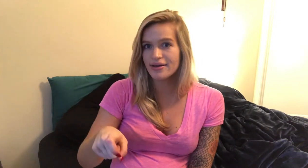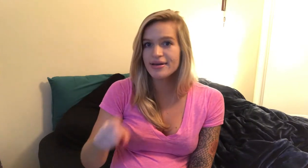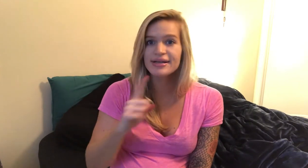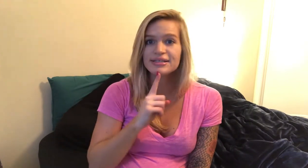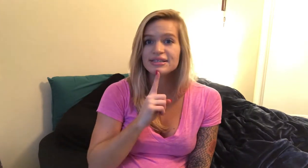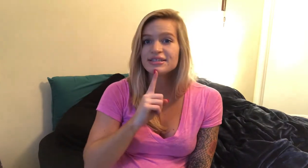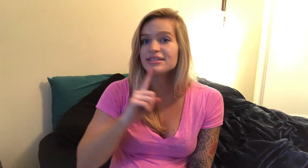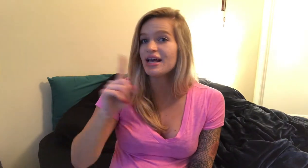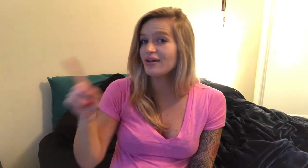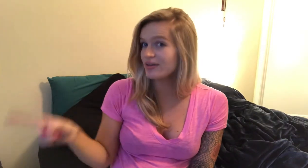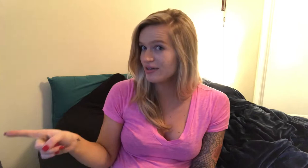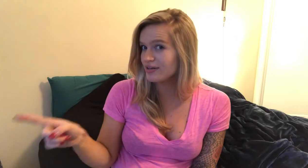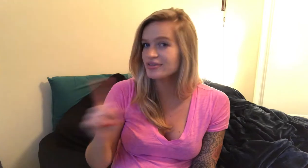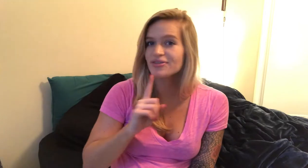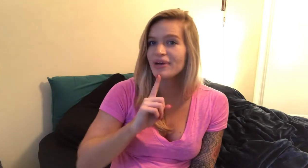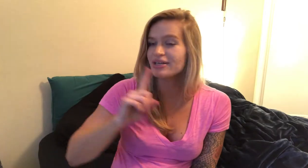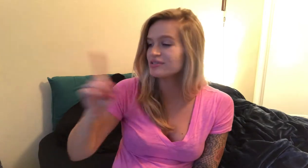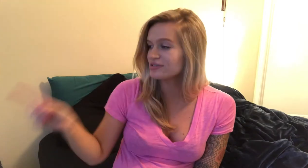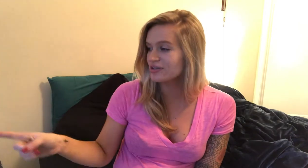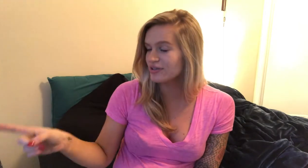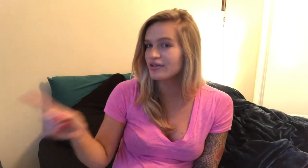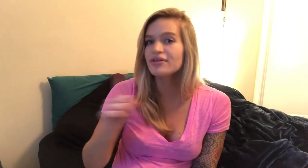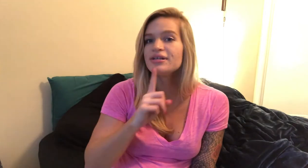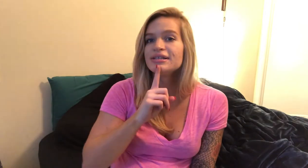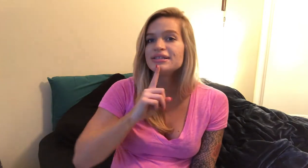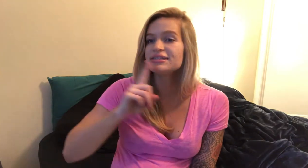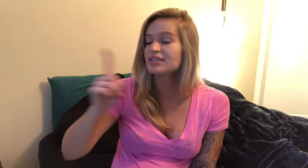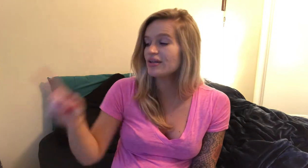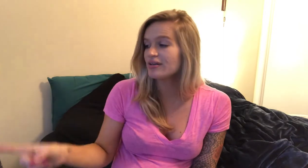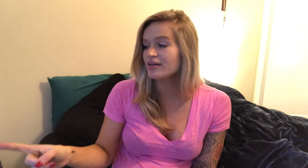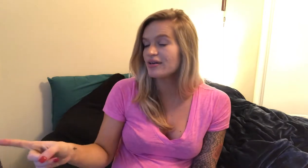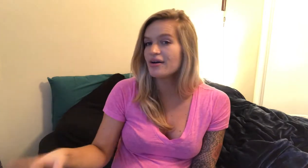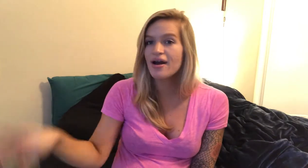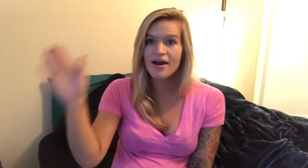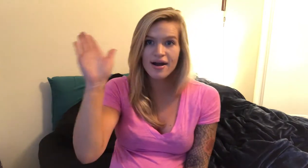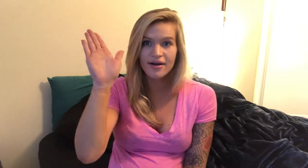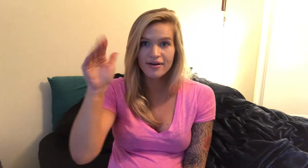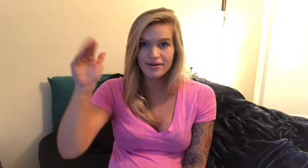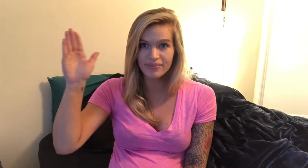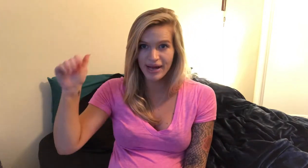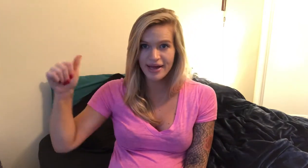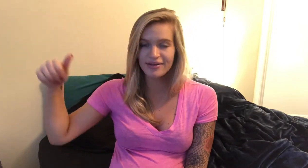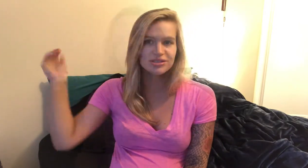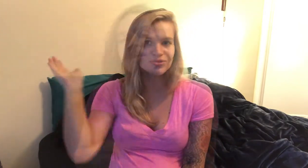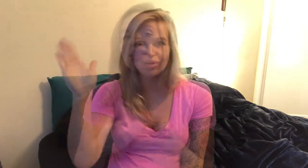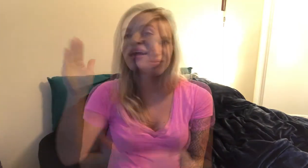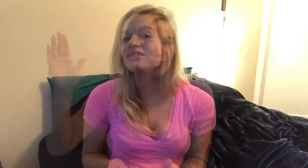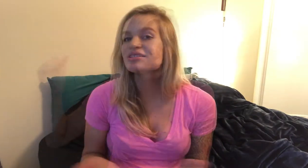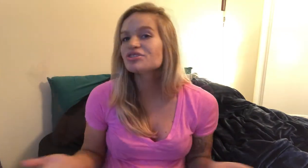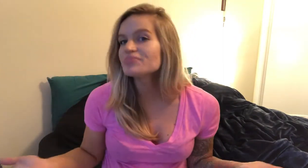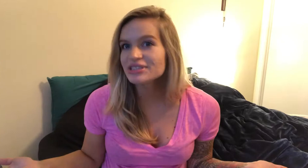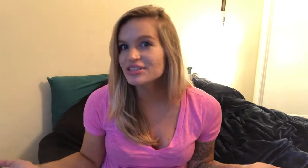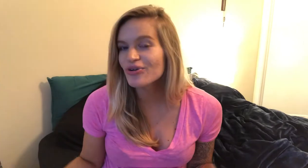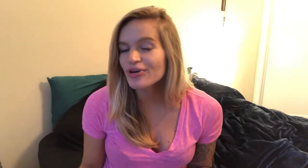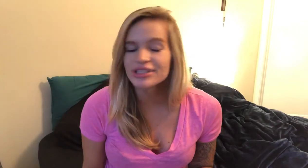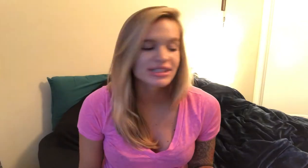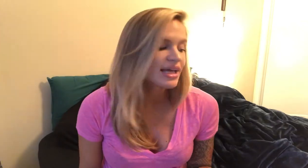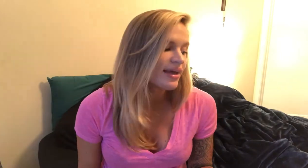to tell her so back to the girl tell her goodbye just then just repeats the chorus again